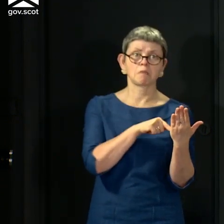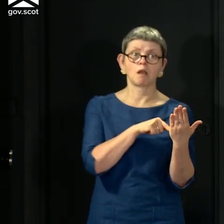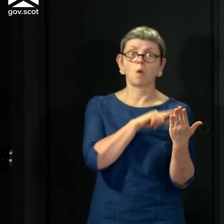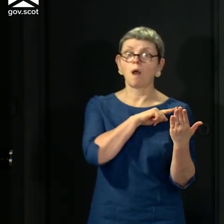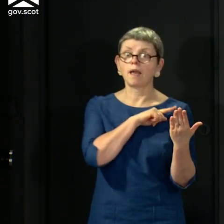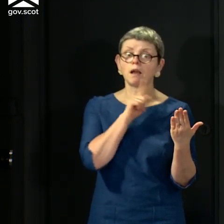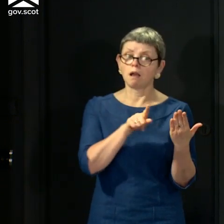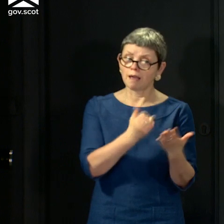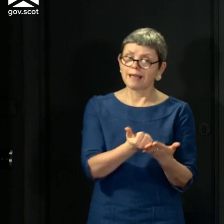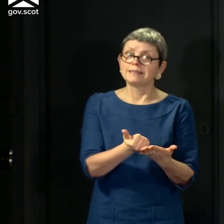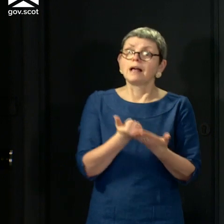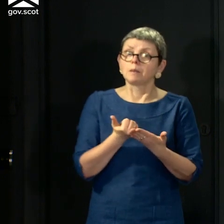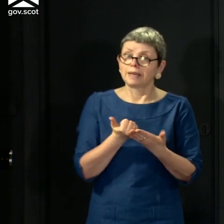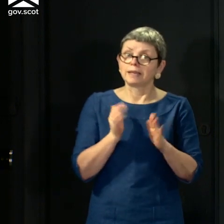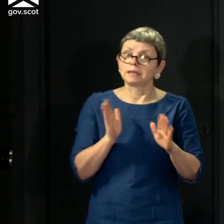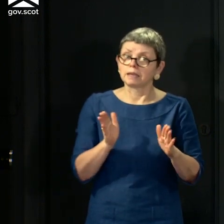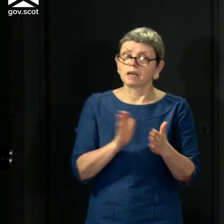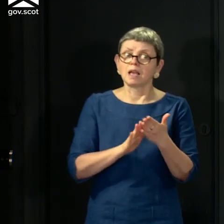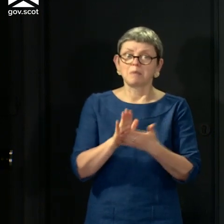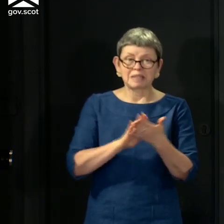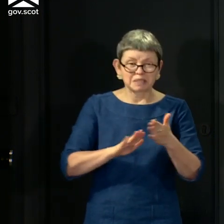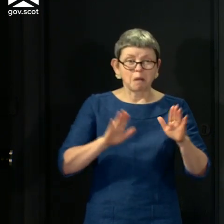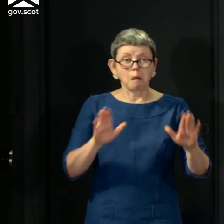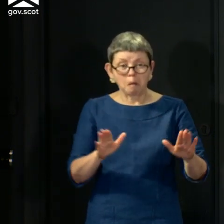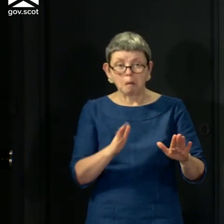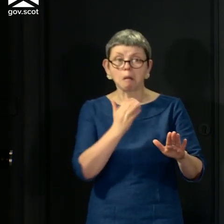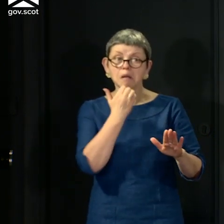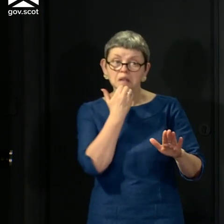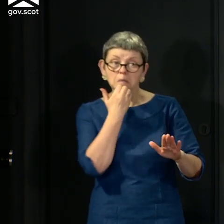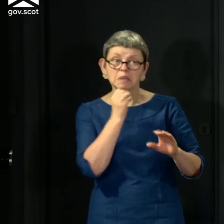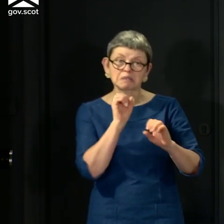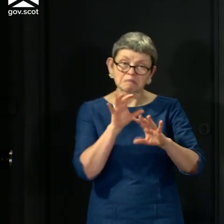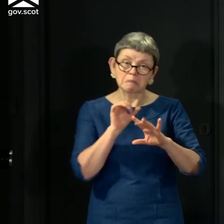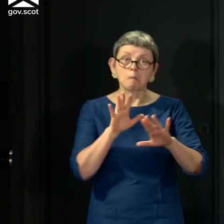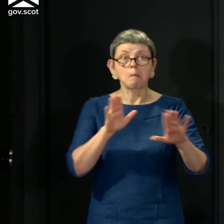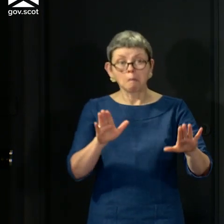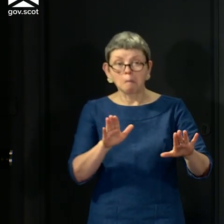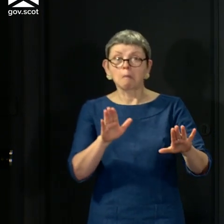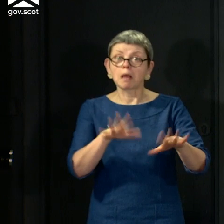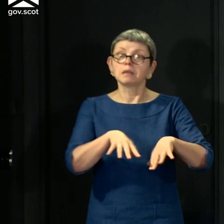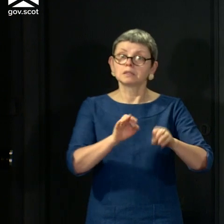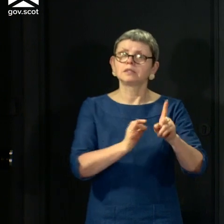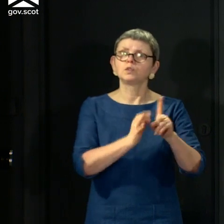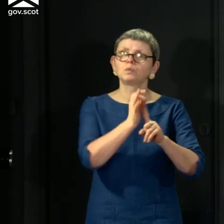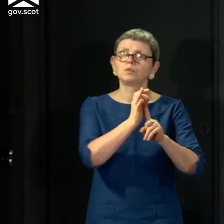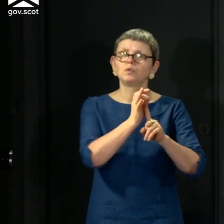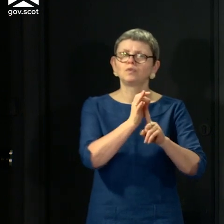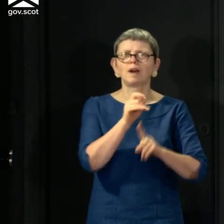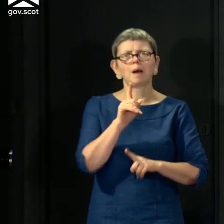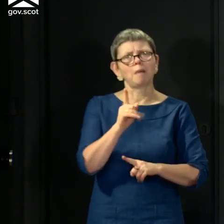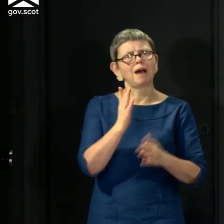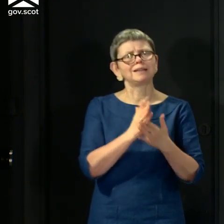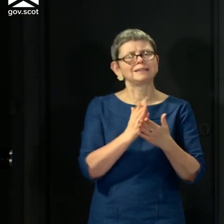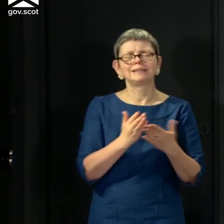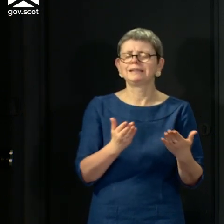and it is allowing us to start to see some light at the end of the tunnel. But as I also said yesterday, that progress is fragile,